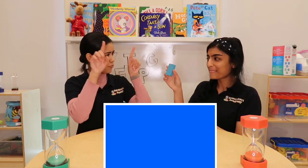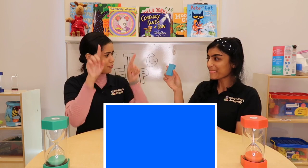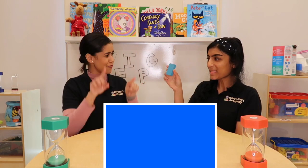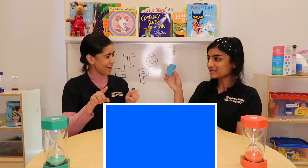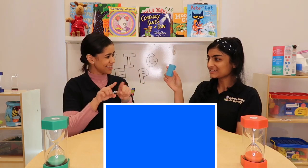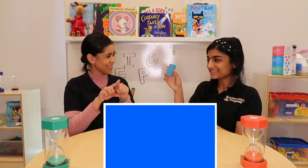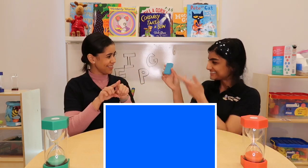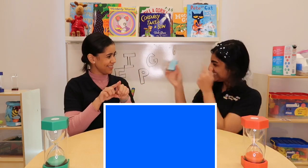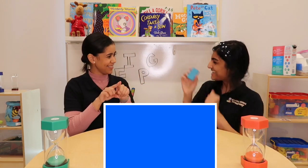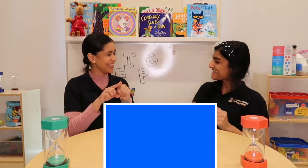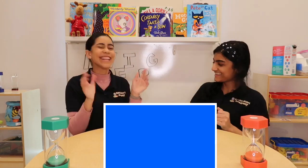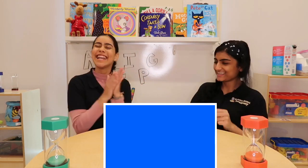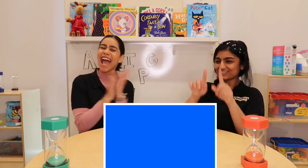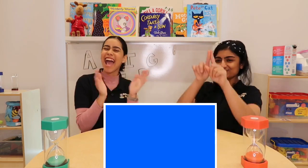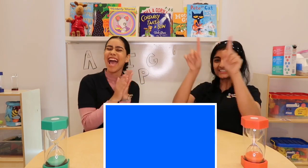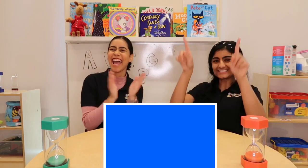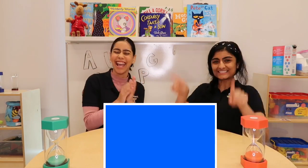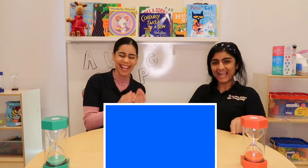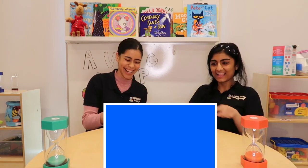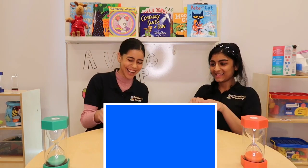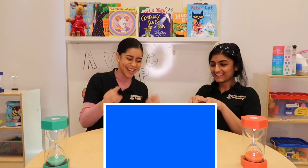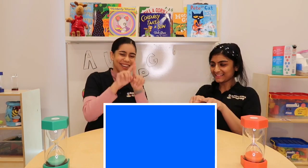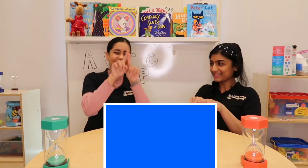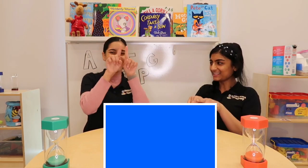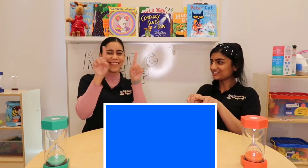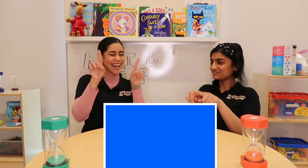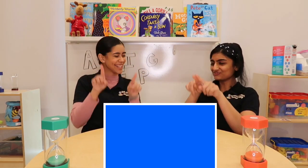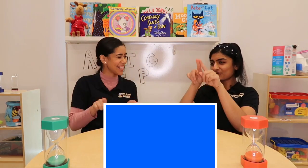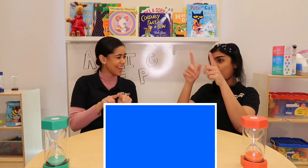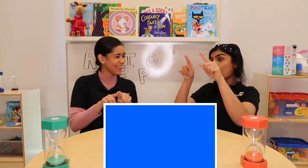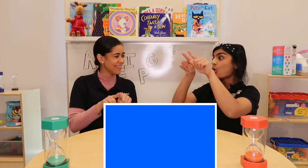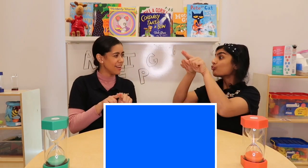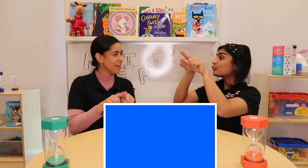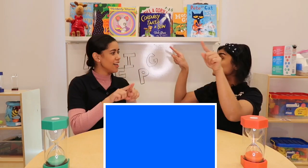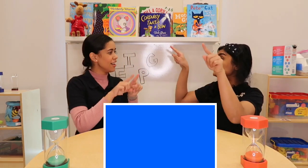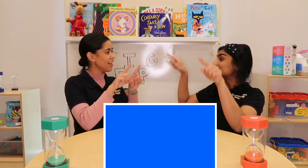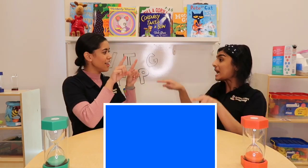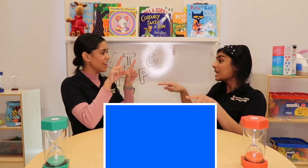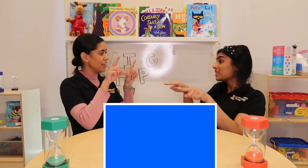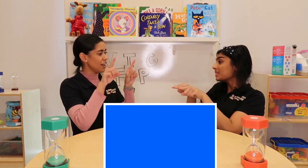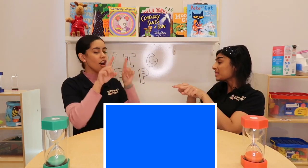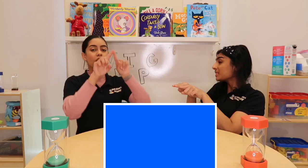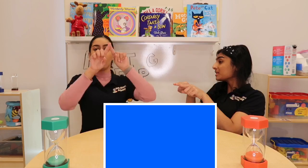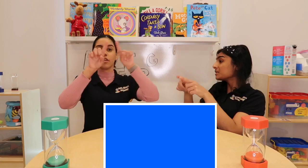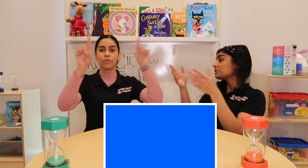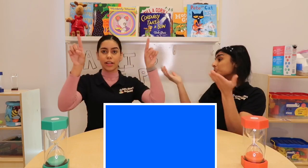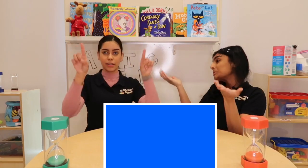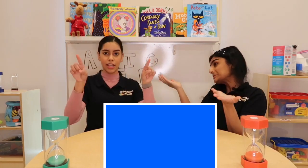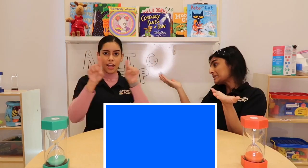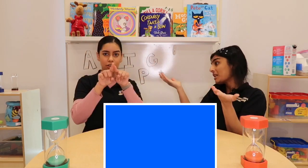Rectangle? Yay! Rectangle. Good. Oh, a rectangle.